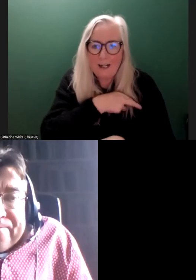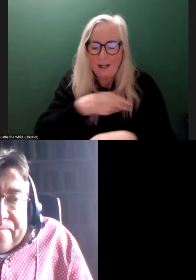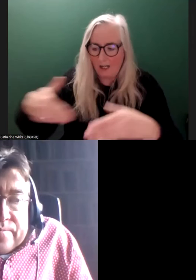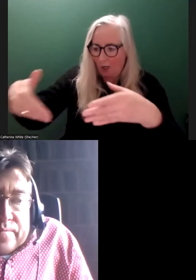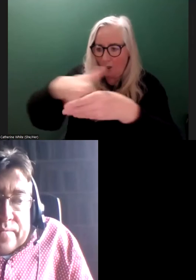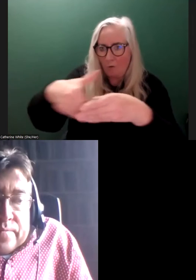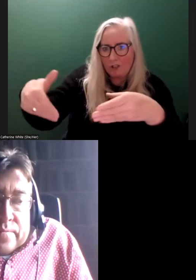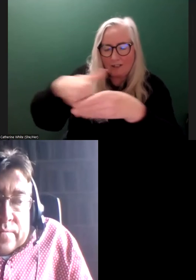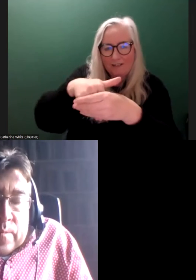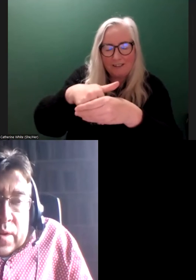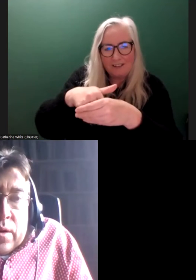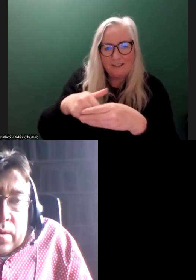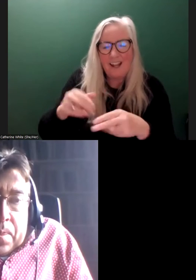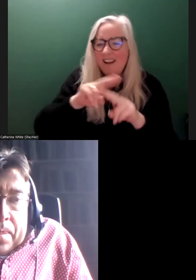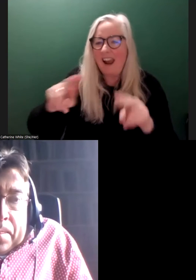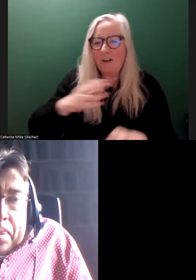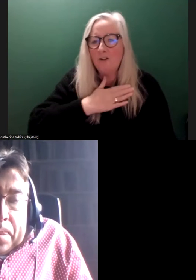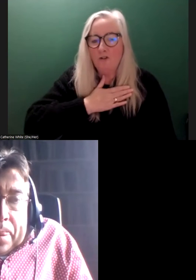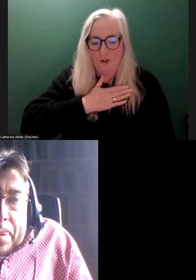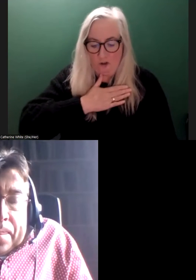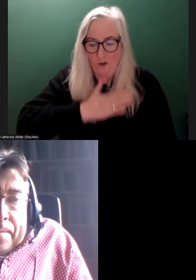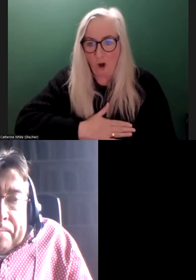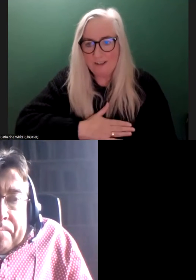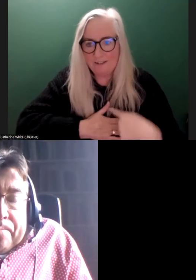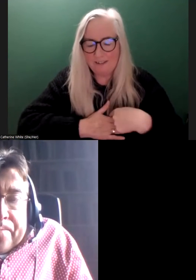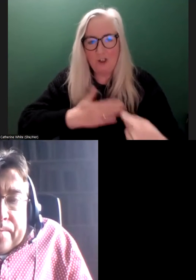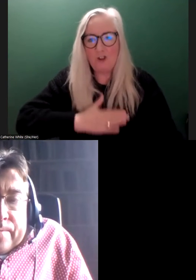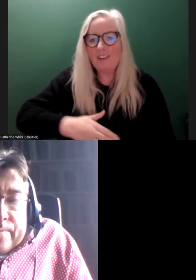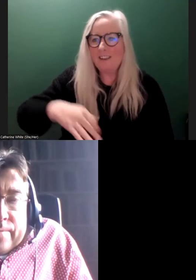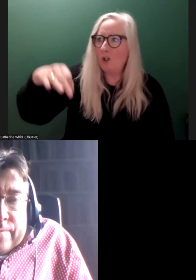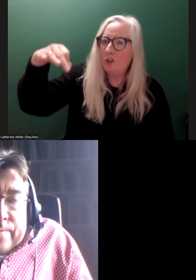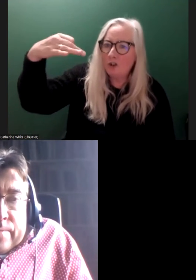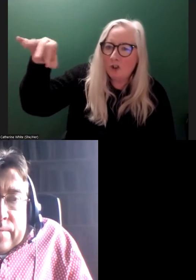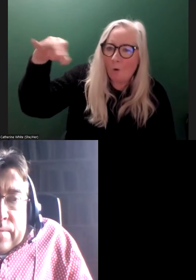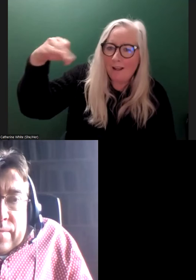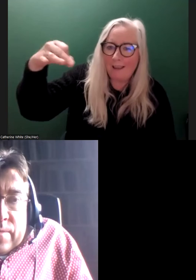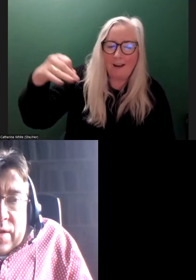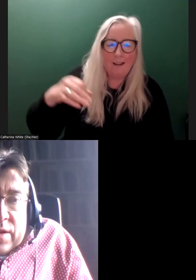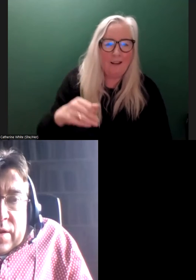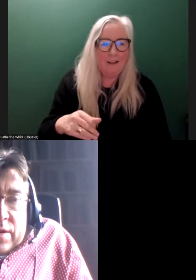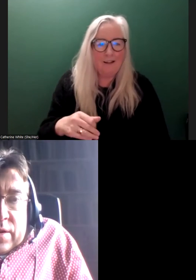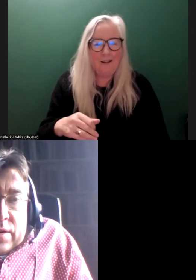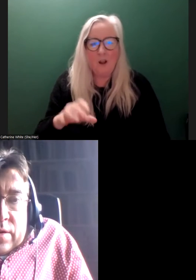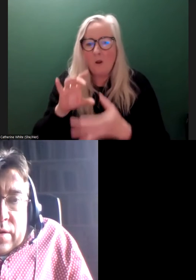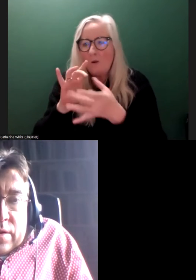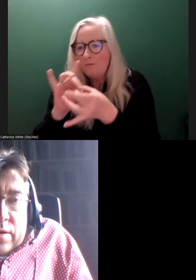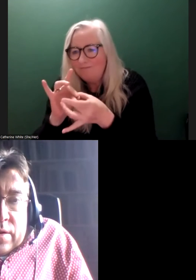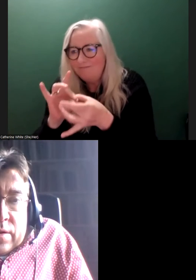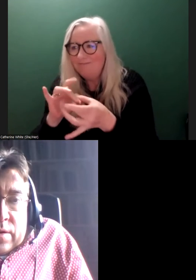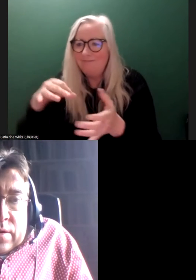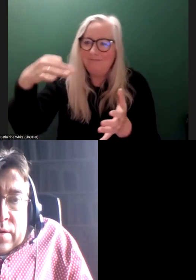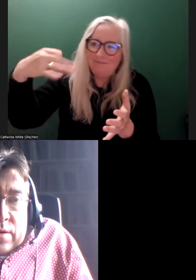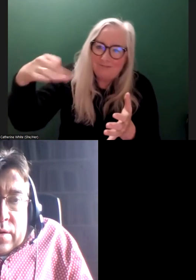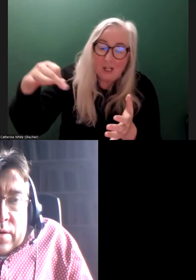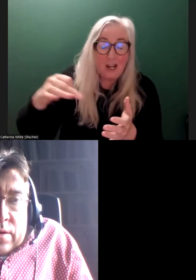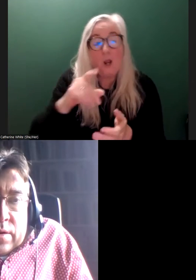Not just, I'm sorry, not just, you know, tokenistic inclusion or tokenistic cooperation. I think that's an